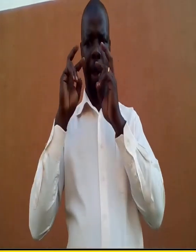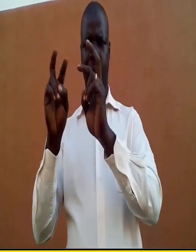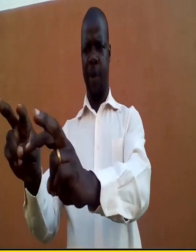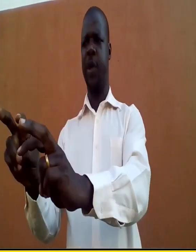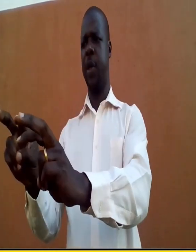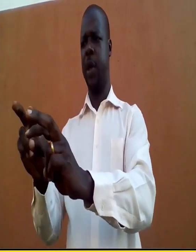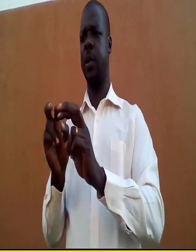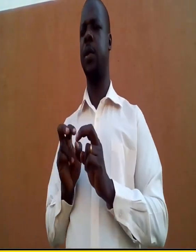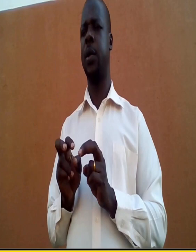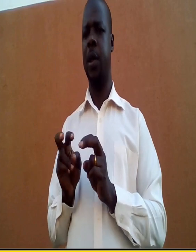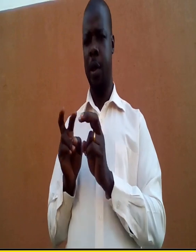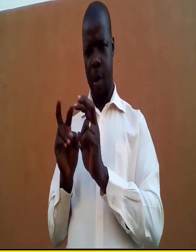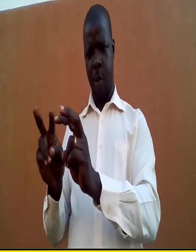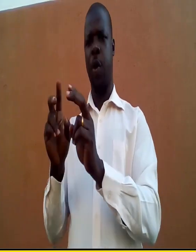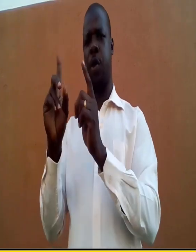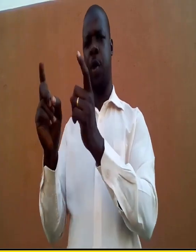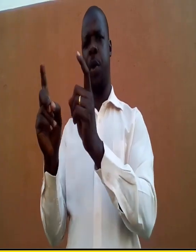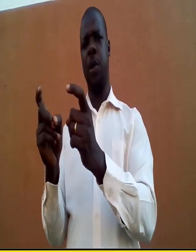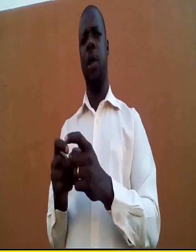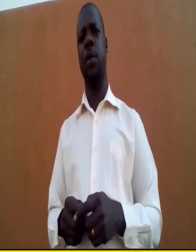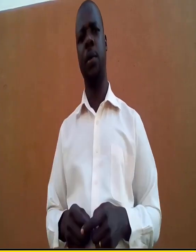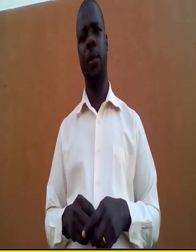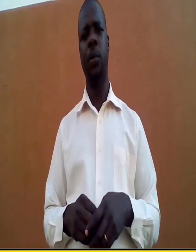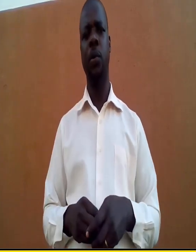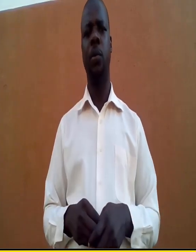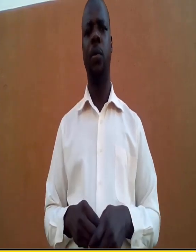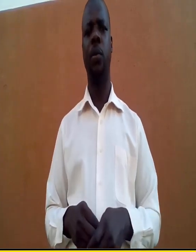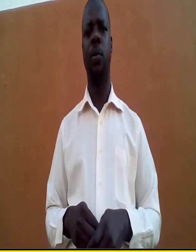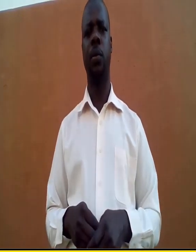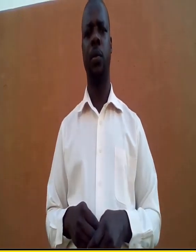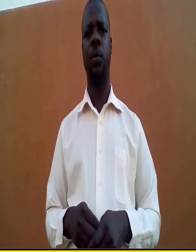So, first watch that picture.